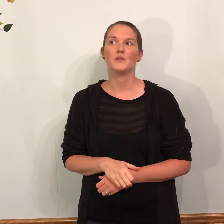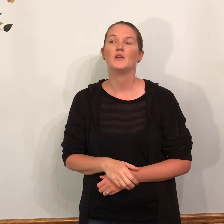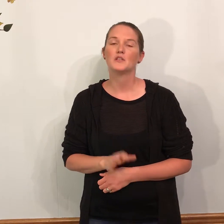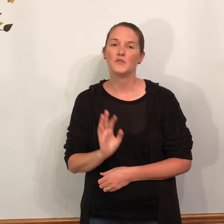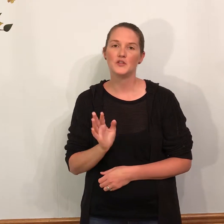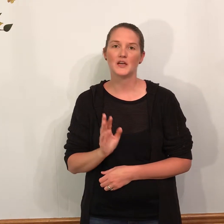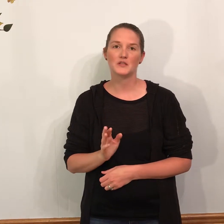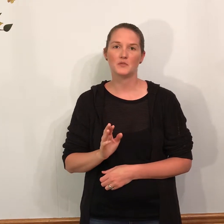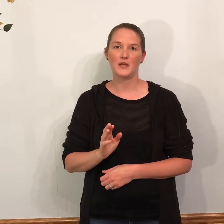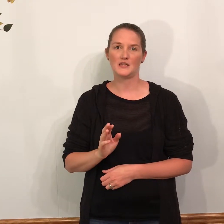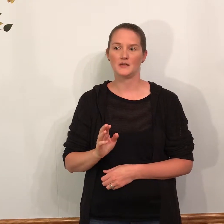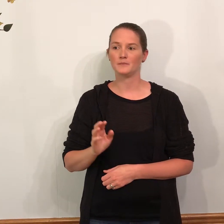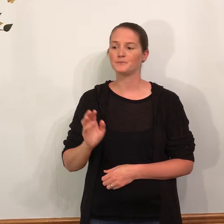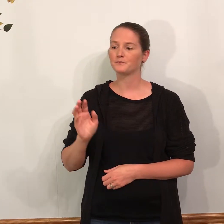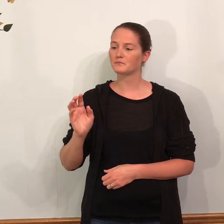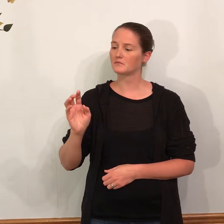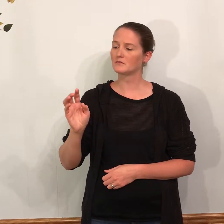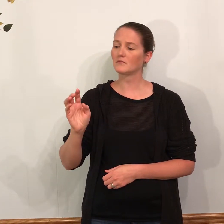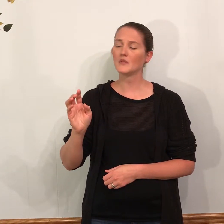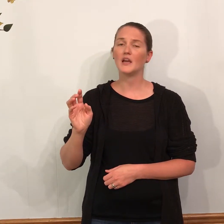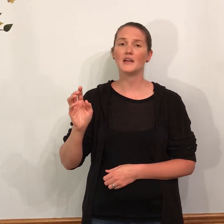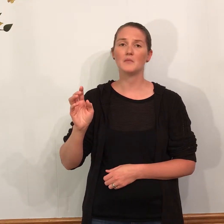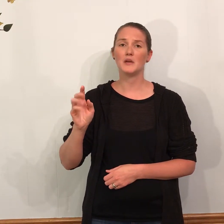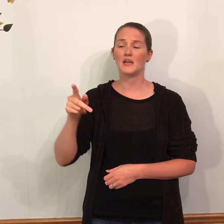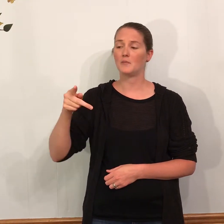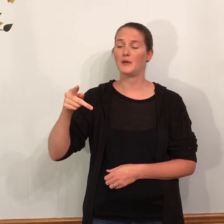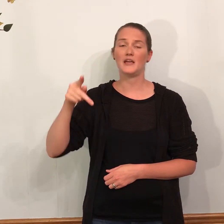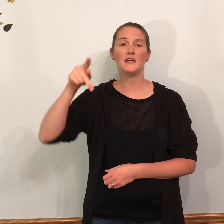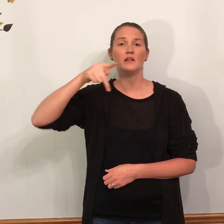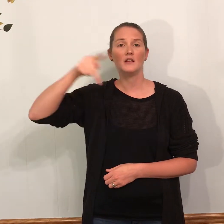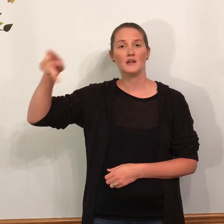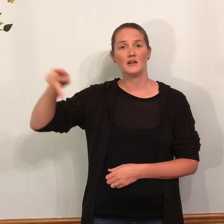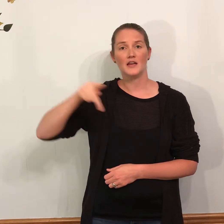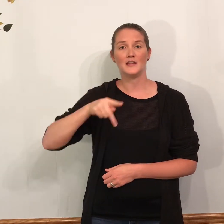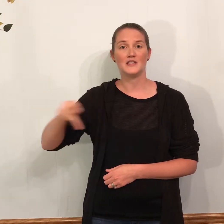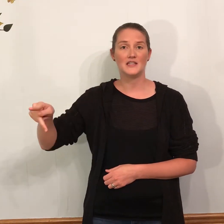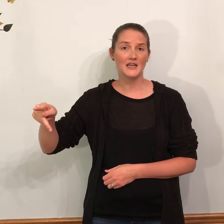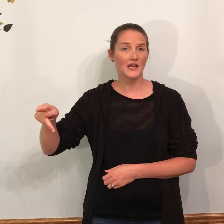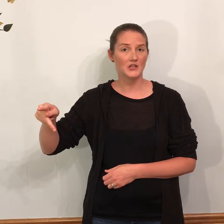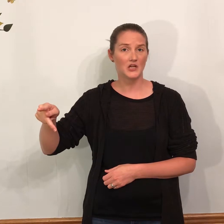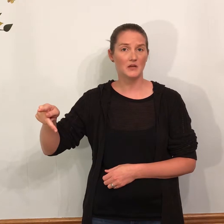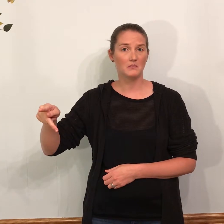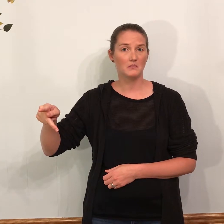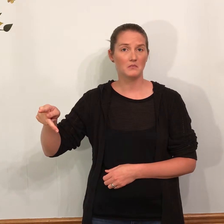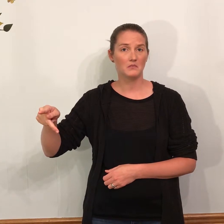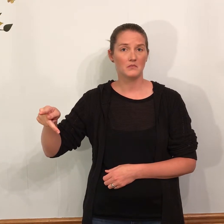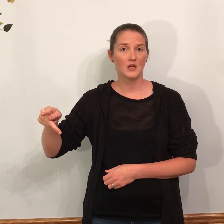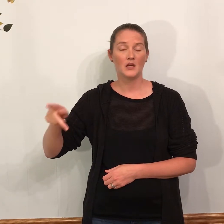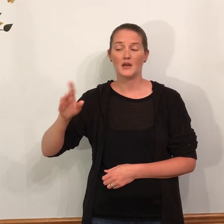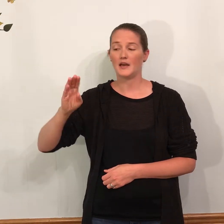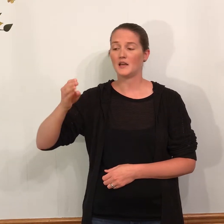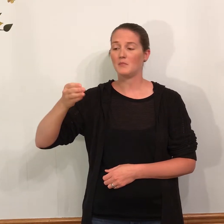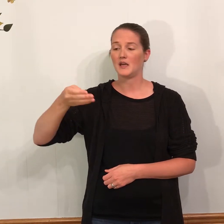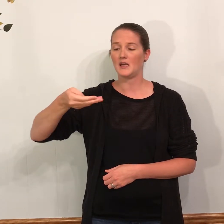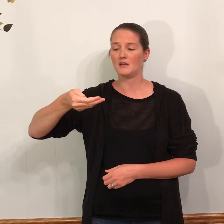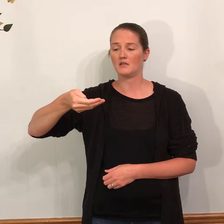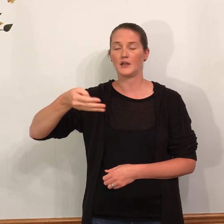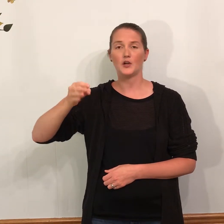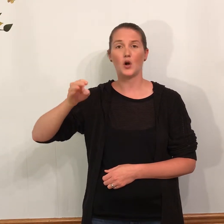You're a signs for pizza. It can be a P in the Z handshape. It can be like you're